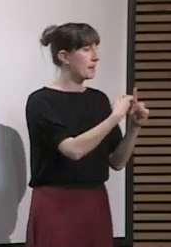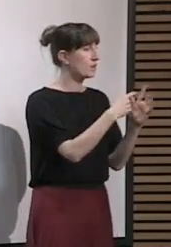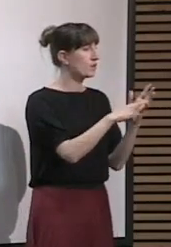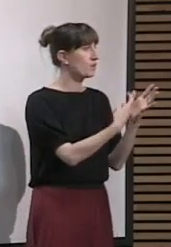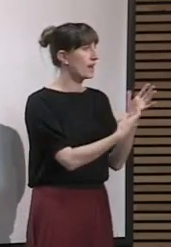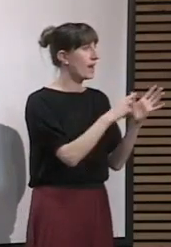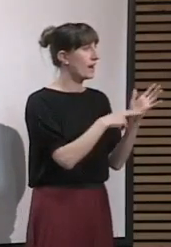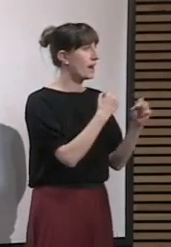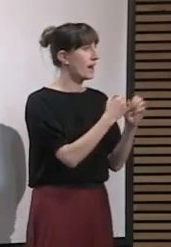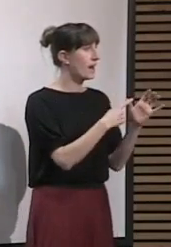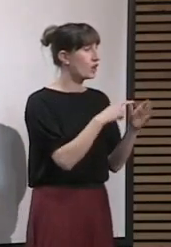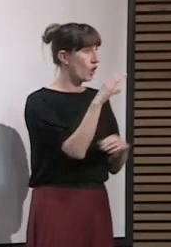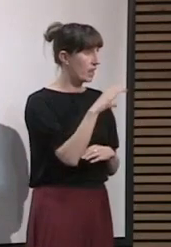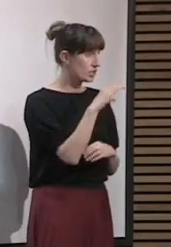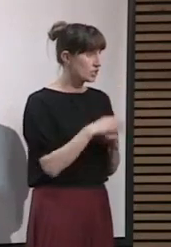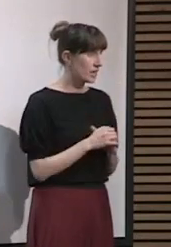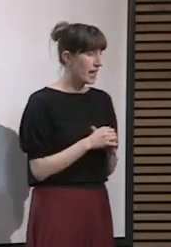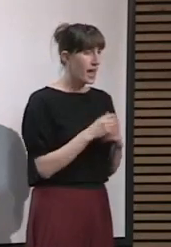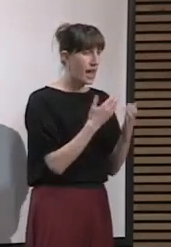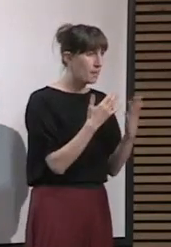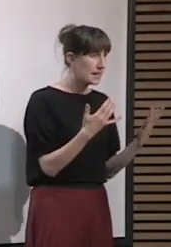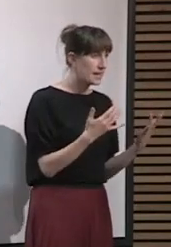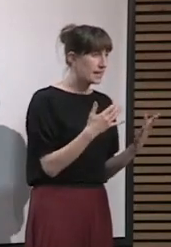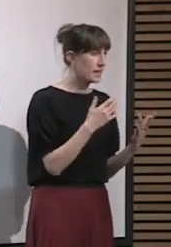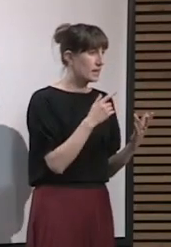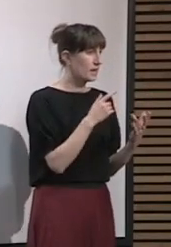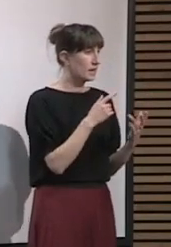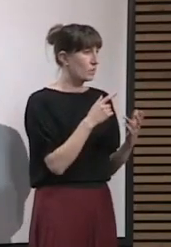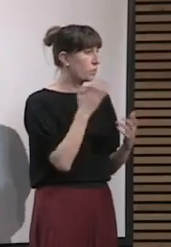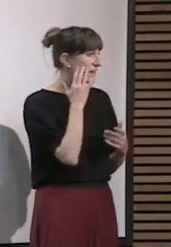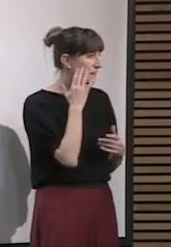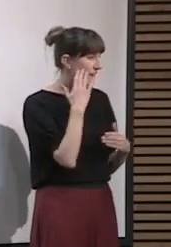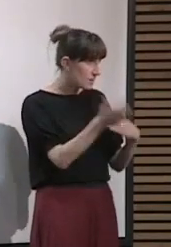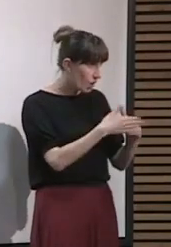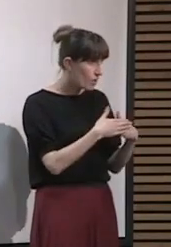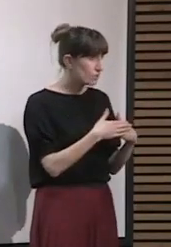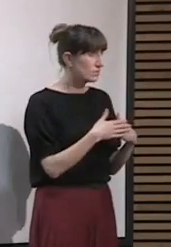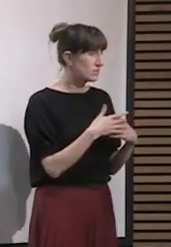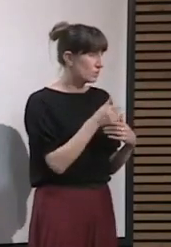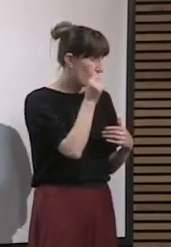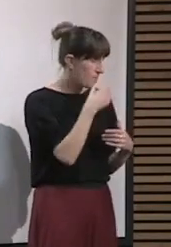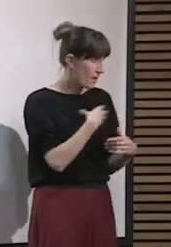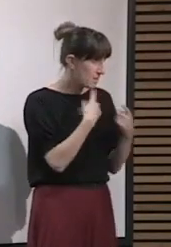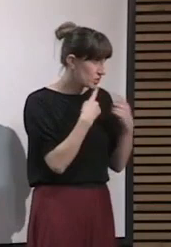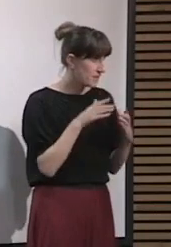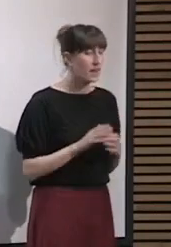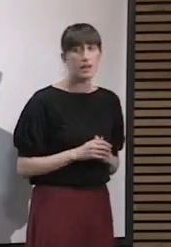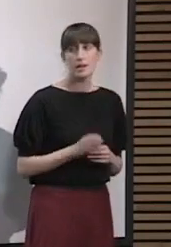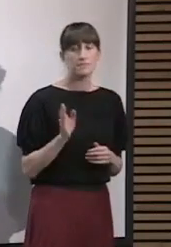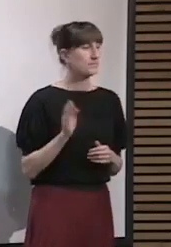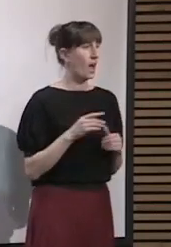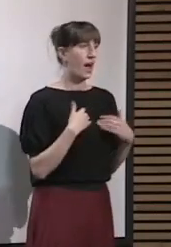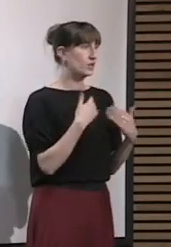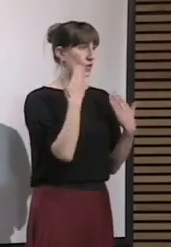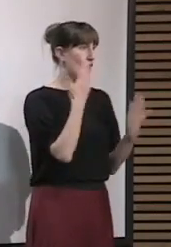details about that? Sorry I haven't got the school-by-school breakdown of when each school was notified. We're happy to release that information though so we can get that. This is the